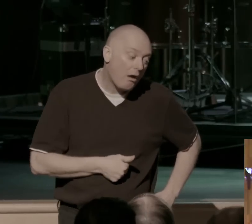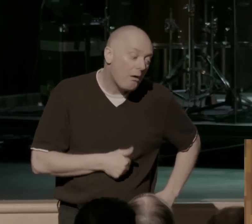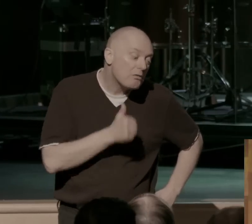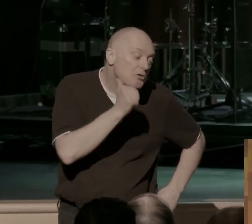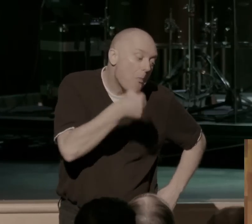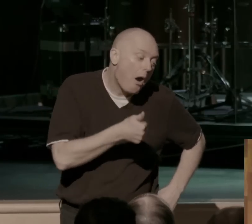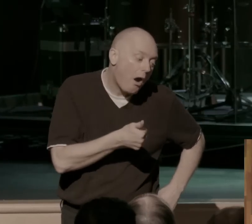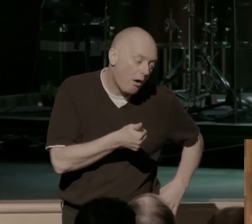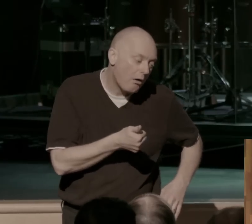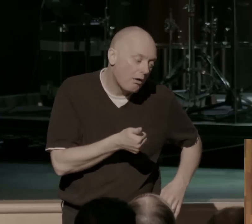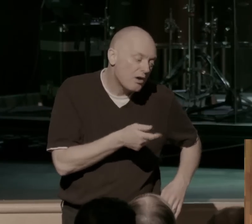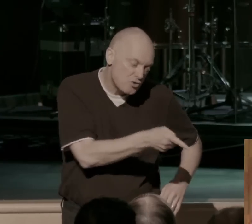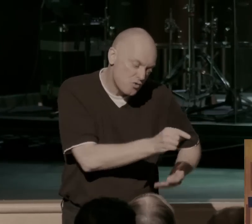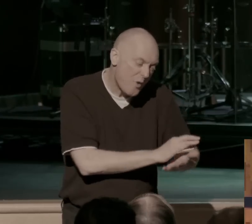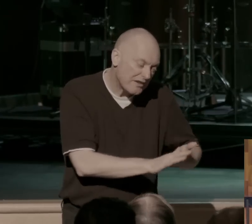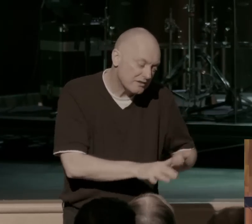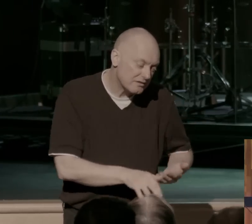you free. He says, you're free right now.